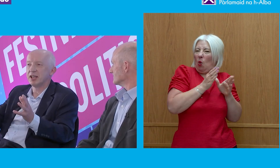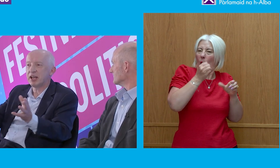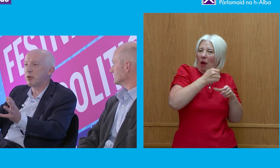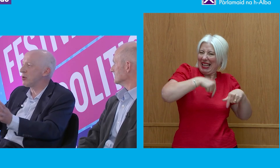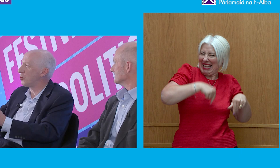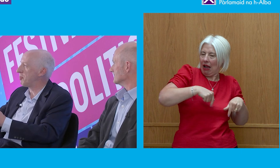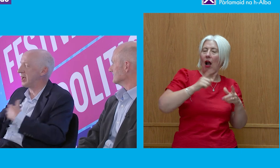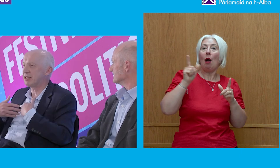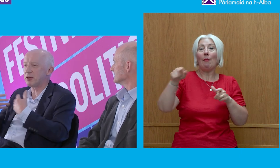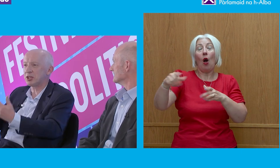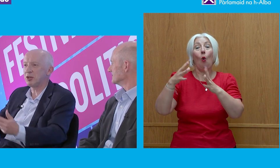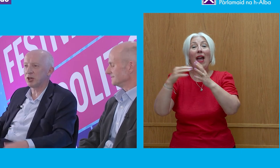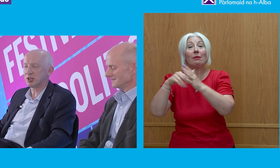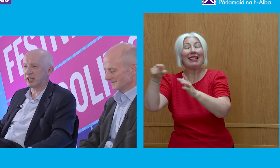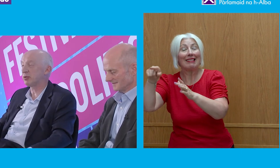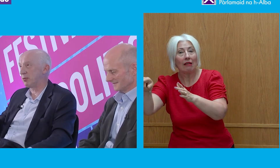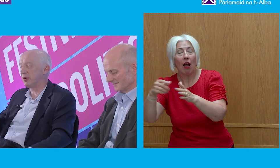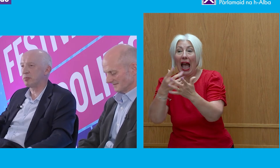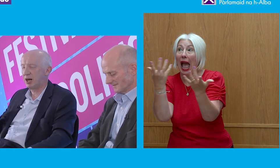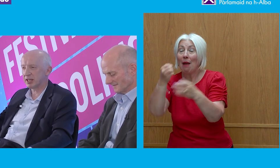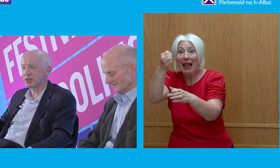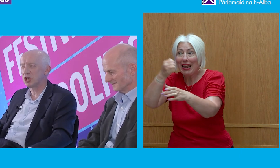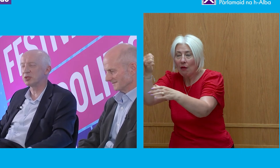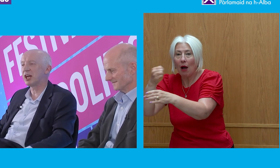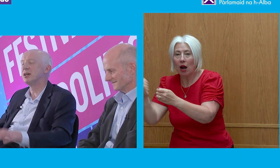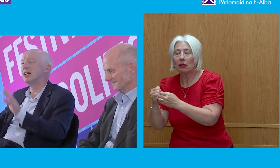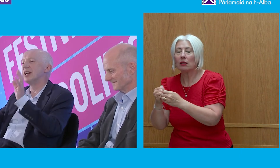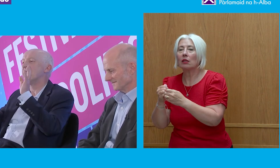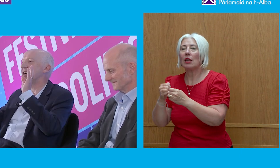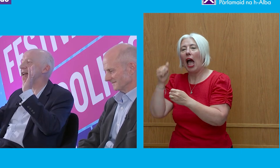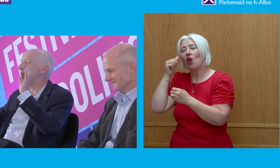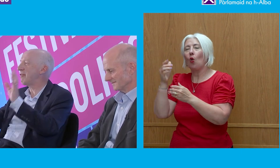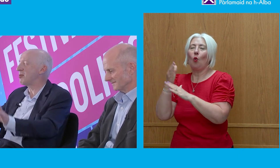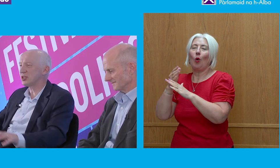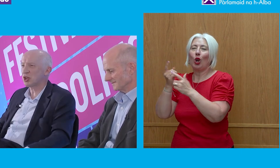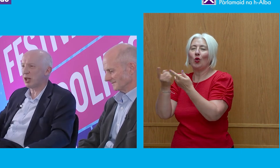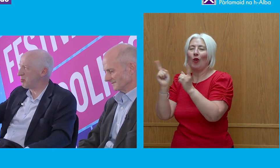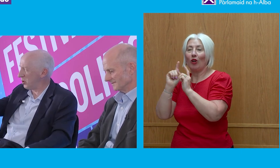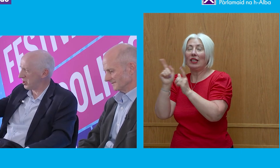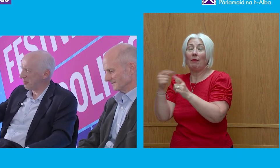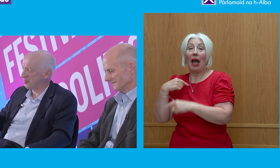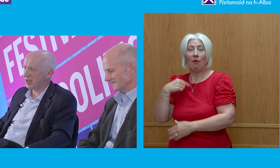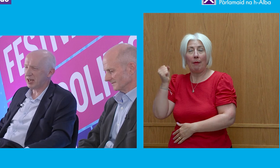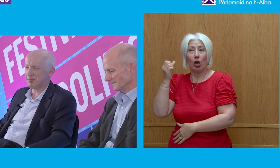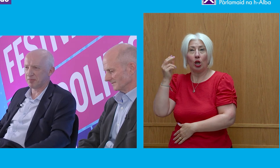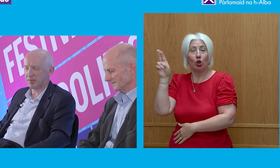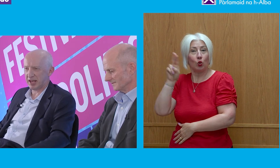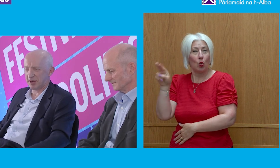sorry, if we were at workplace, if I was at the university, okay we do have a bar but that's where the students go, if I was at school, I remember what